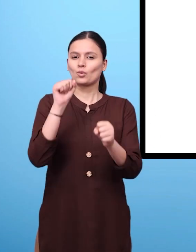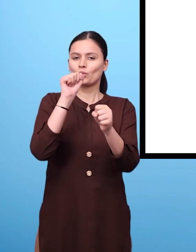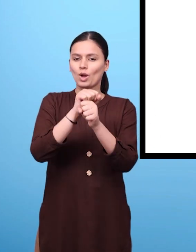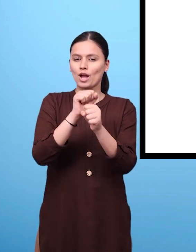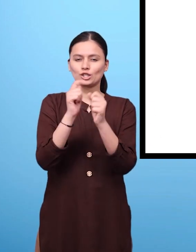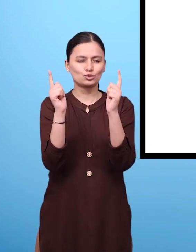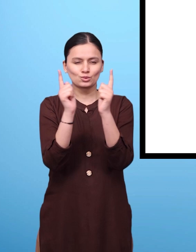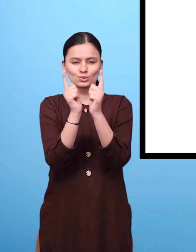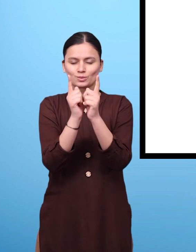project project work